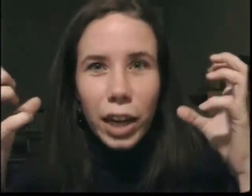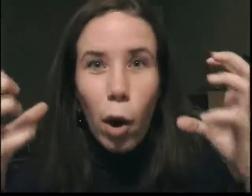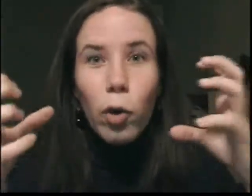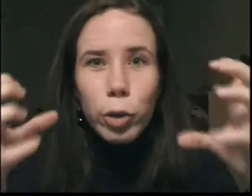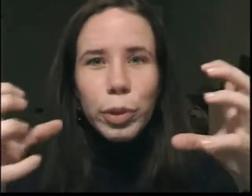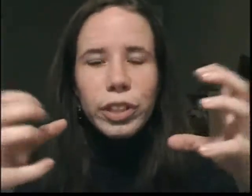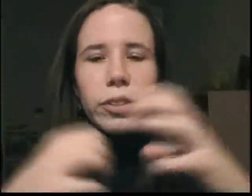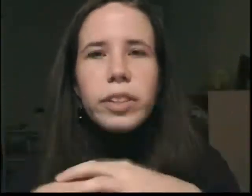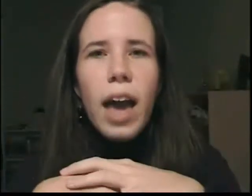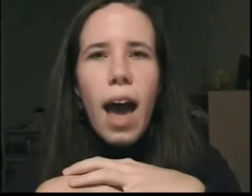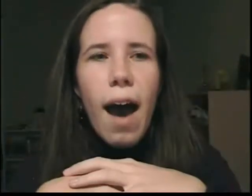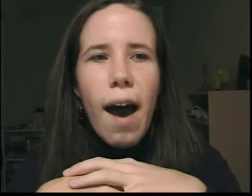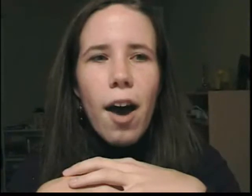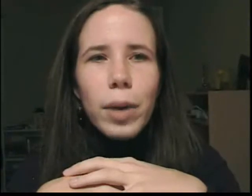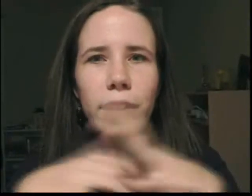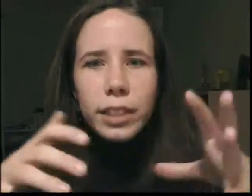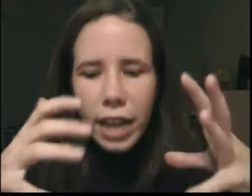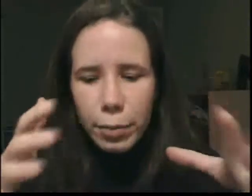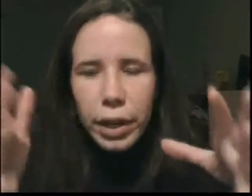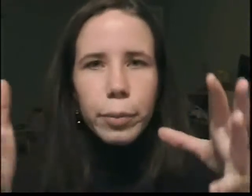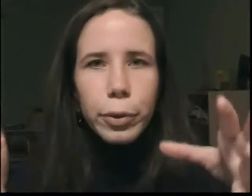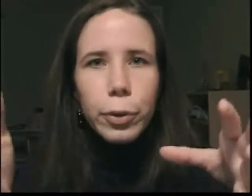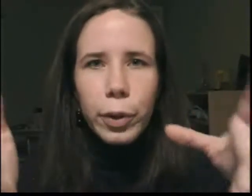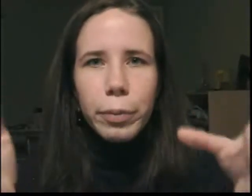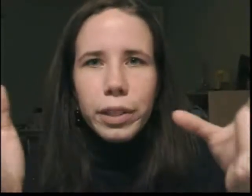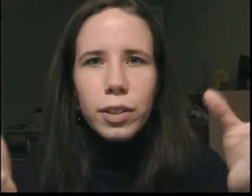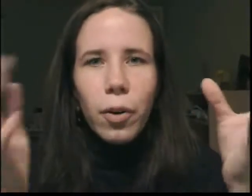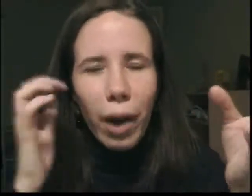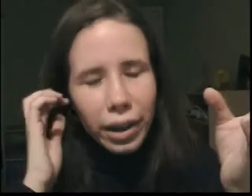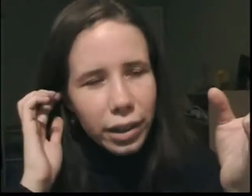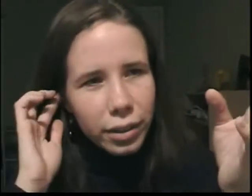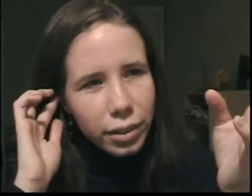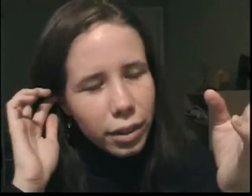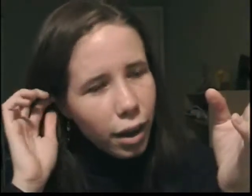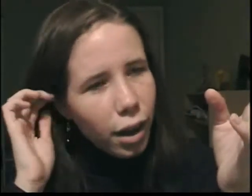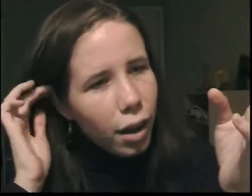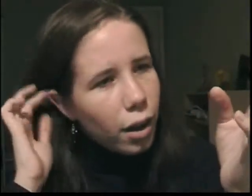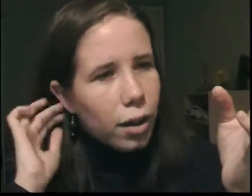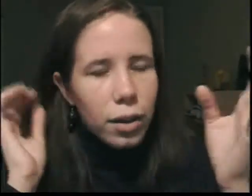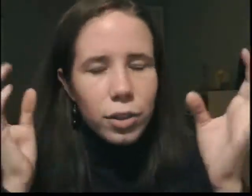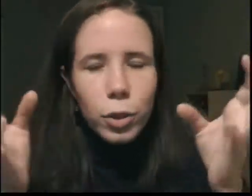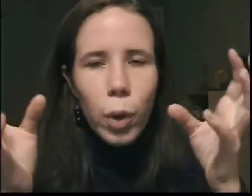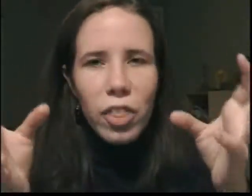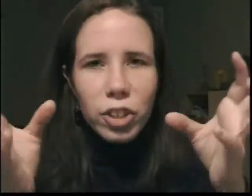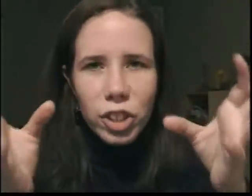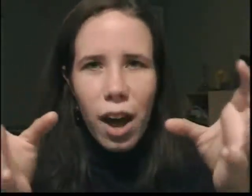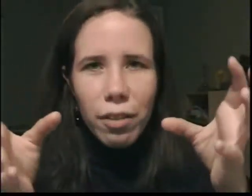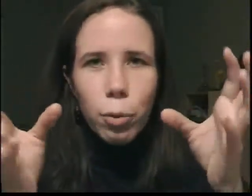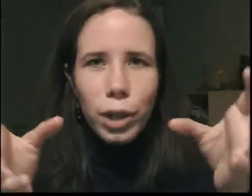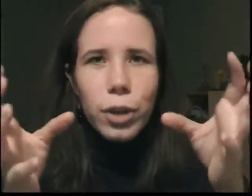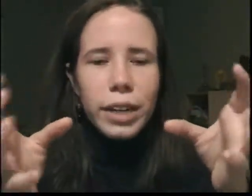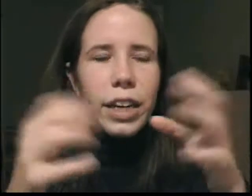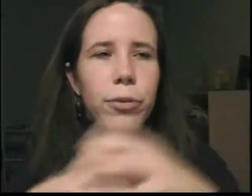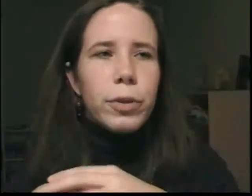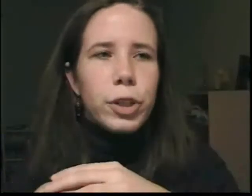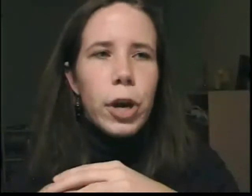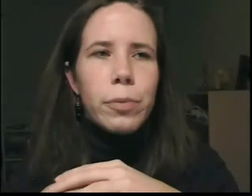like, overproduced. Um, and at least I had my computer with me so I could do other stuff while trying to get through this show.